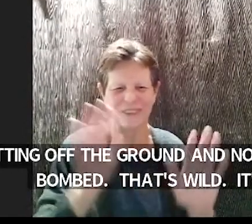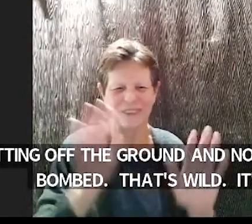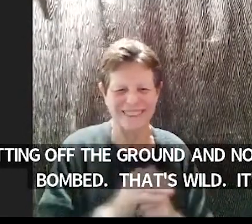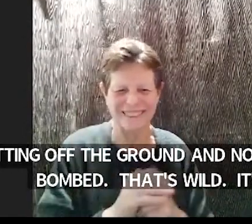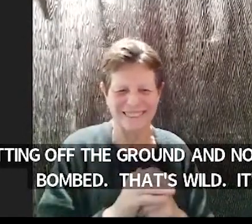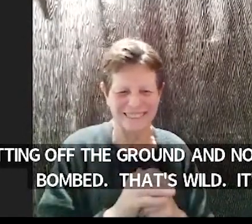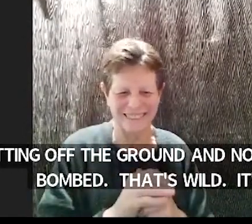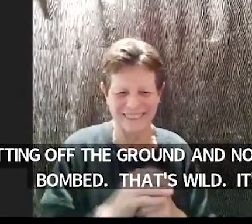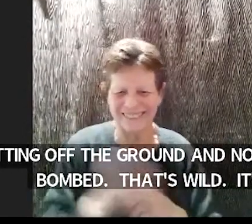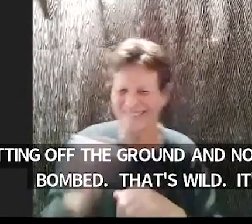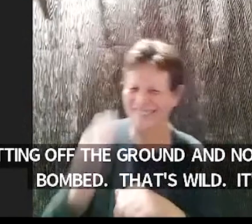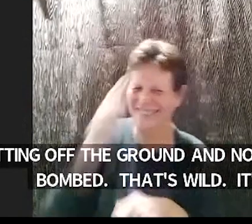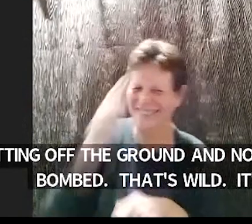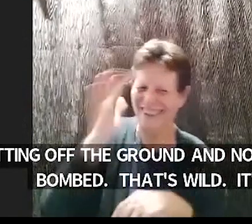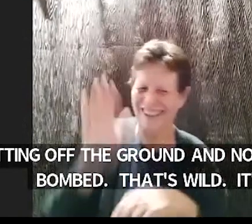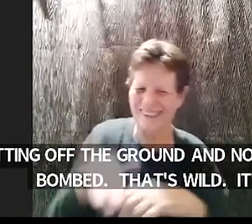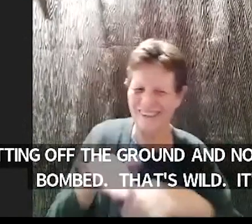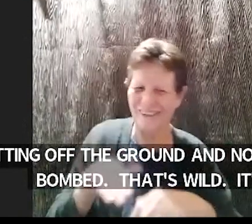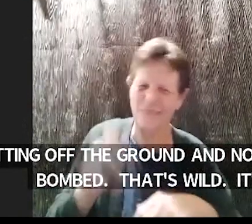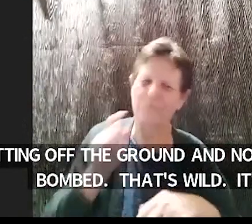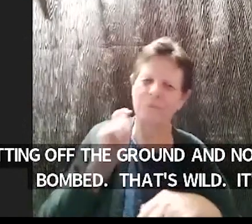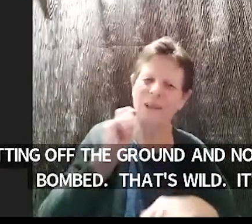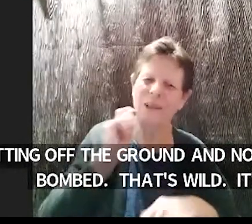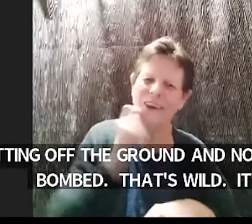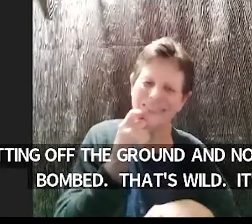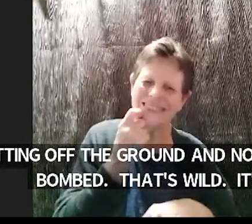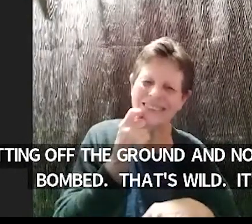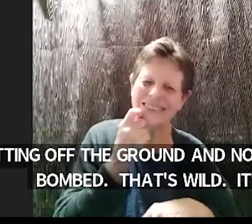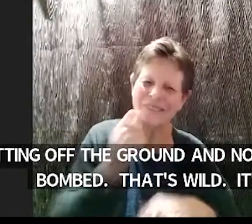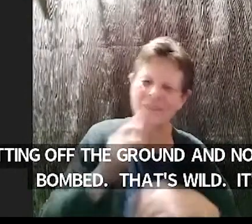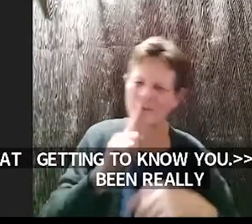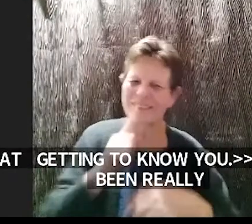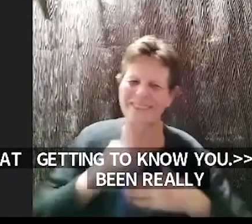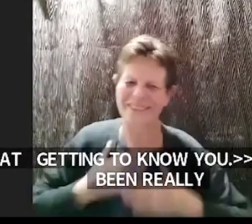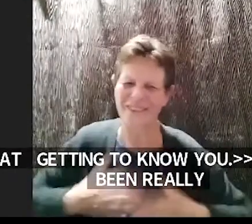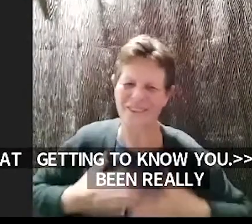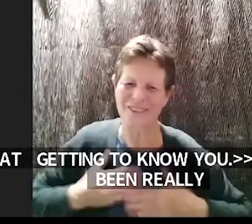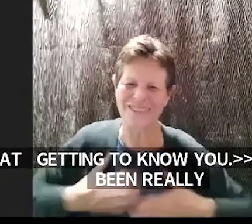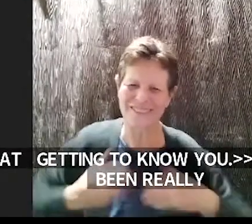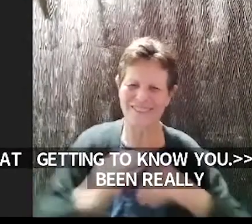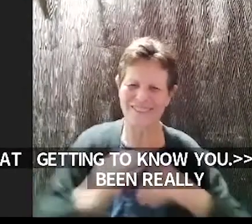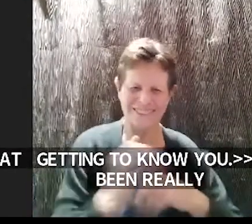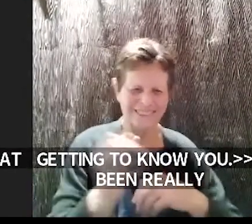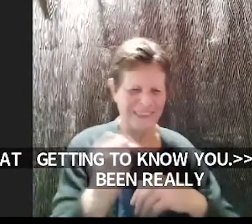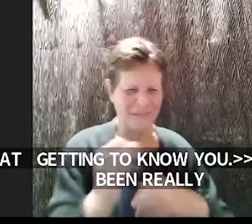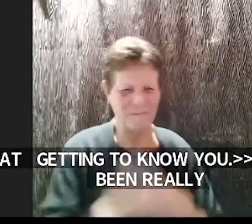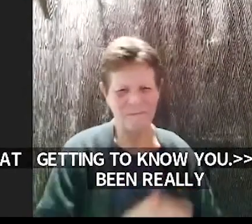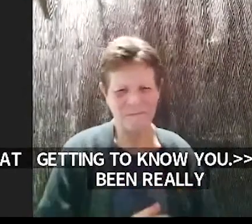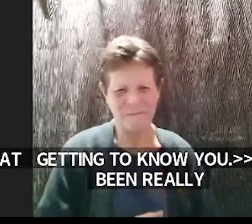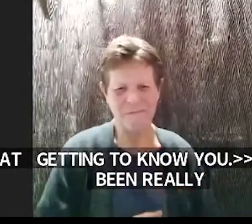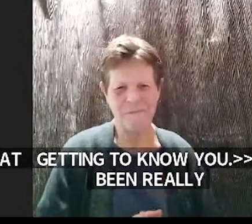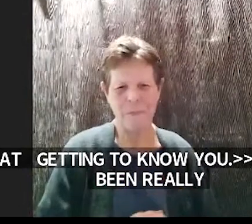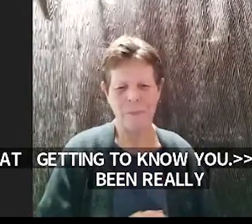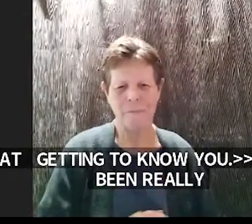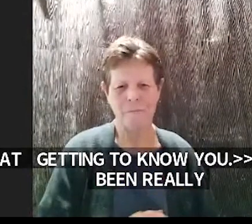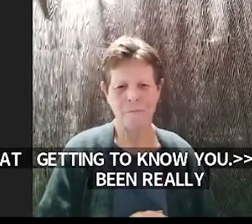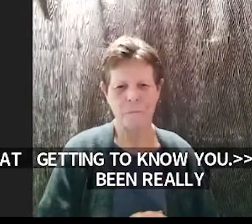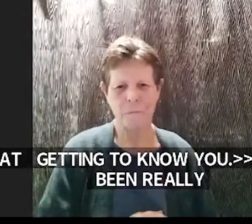know it's been really awesome really enjoying it yeah um so